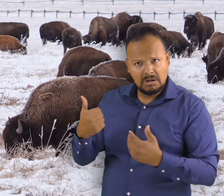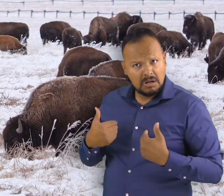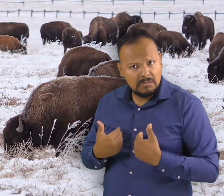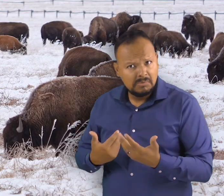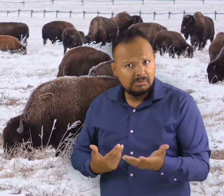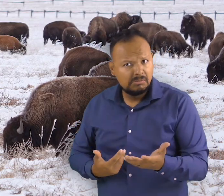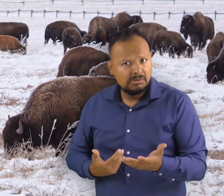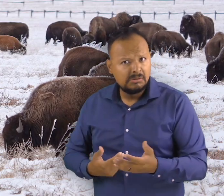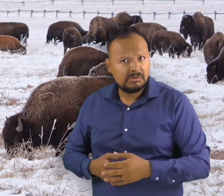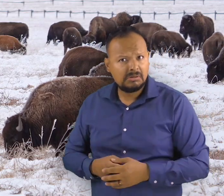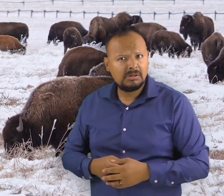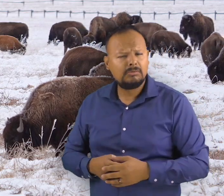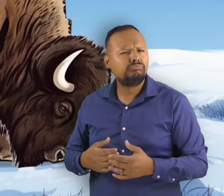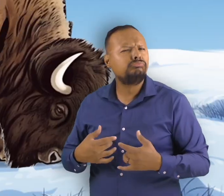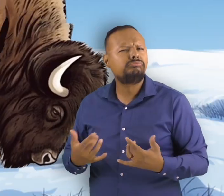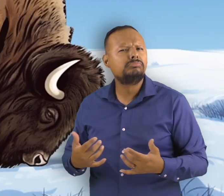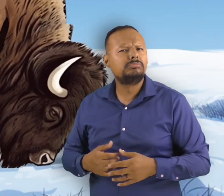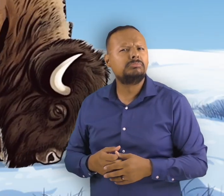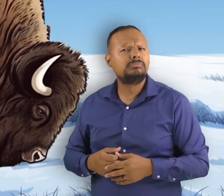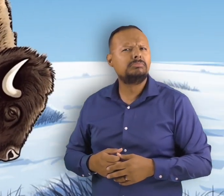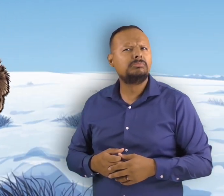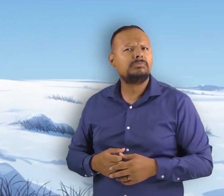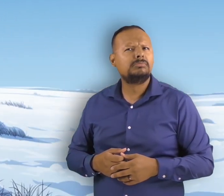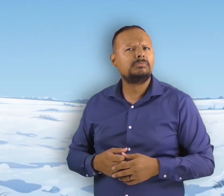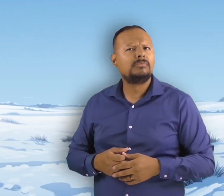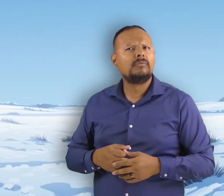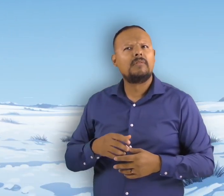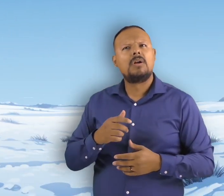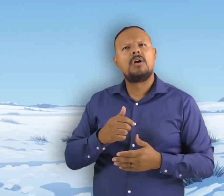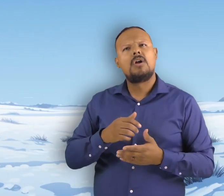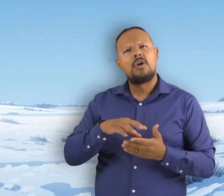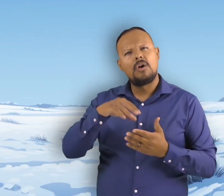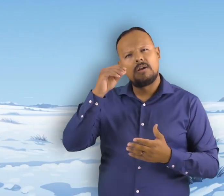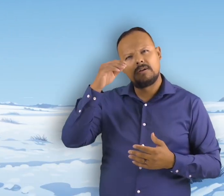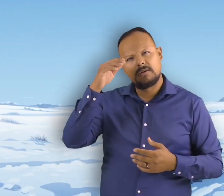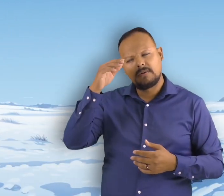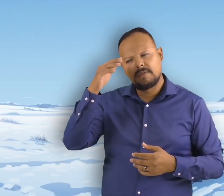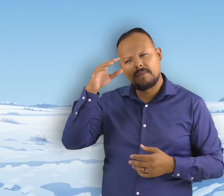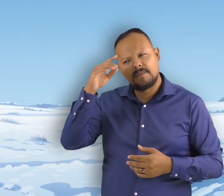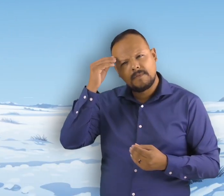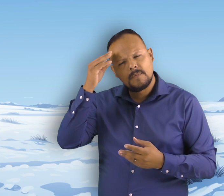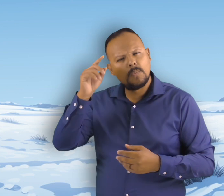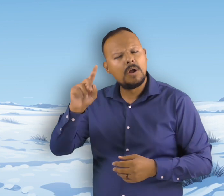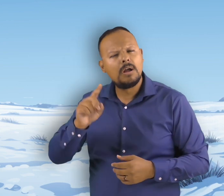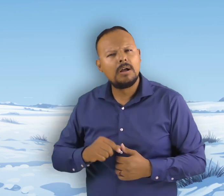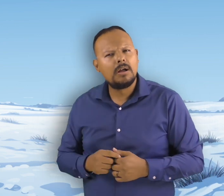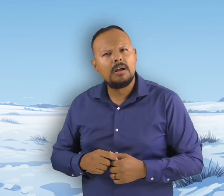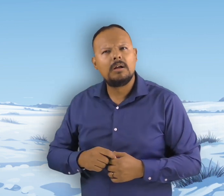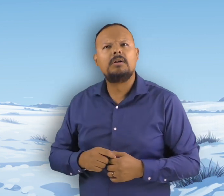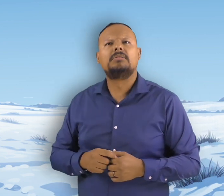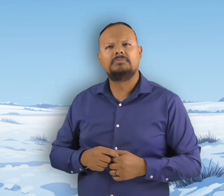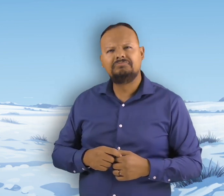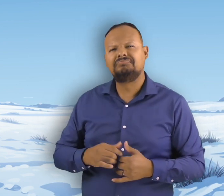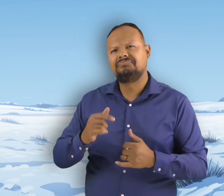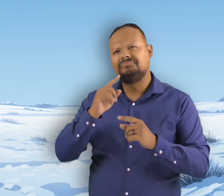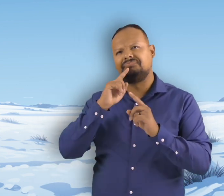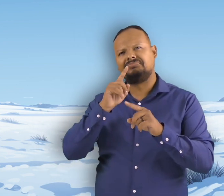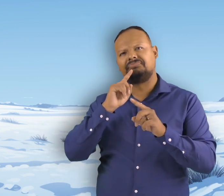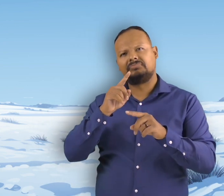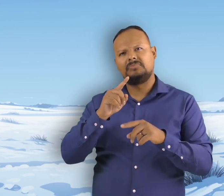these patches of cleared land help other animals too for example they clear